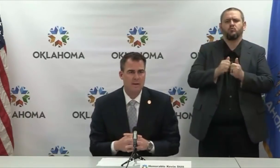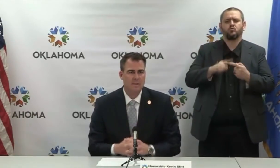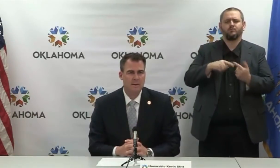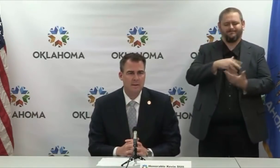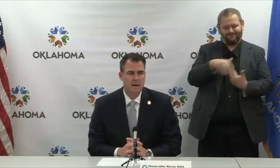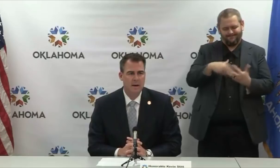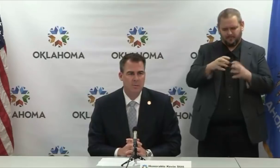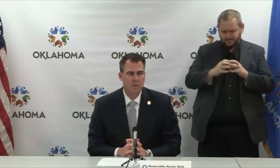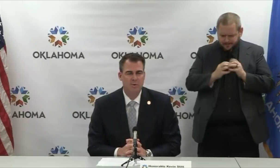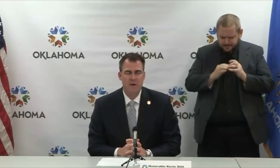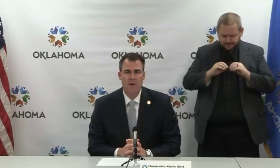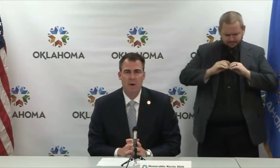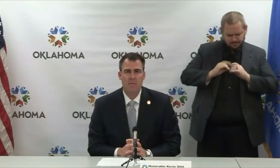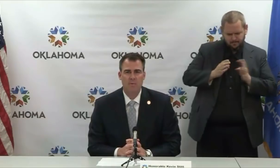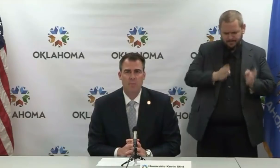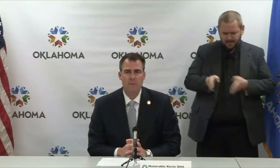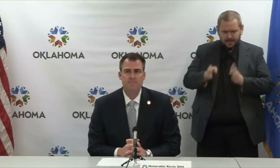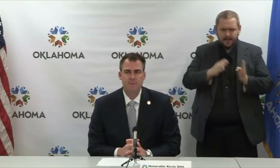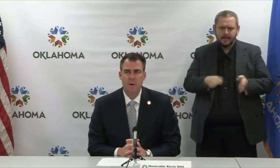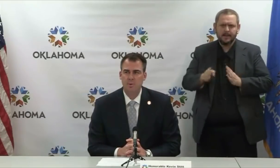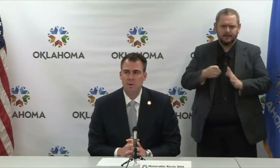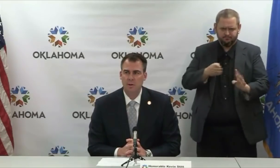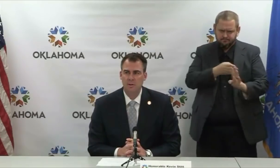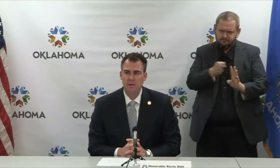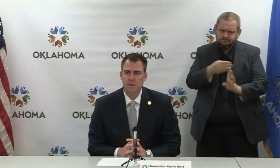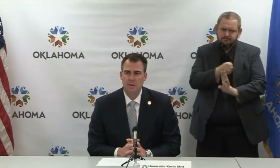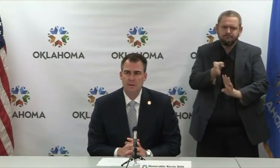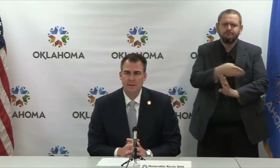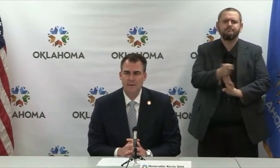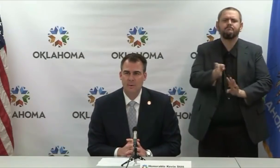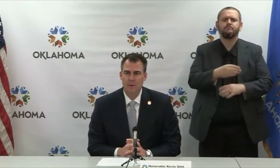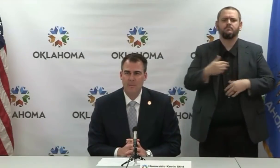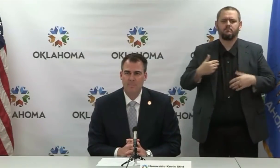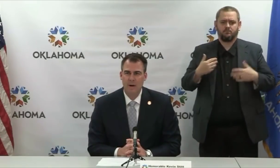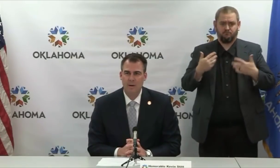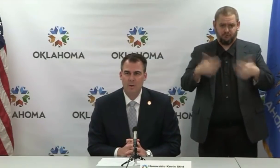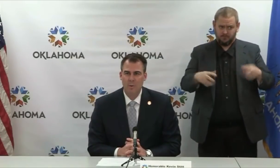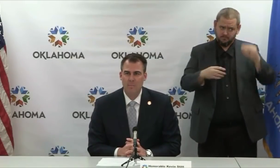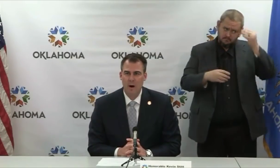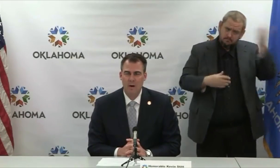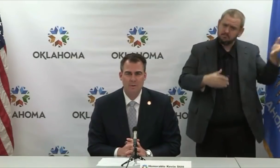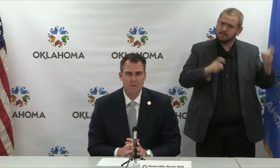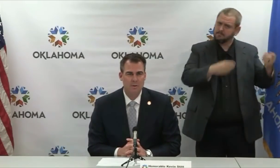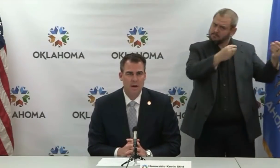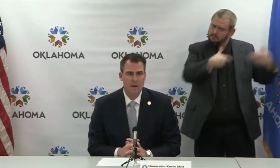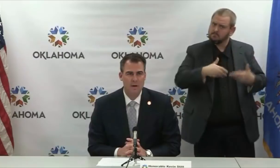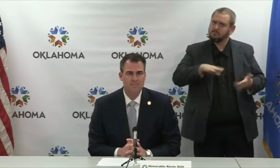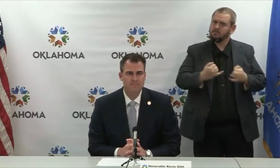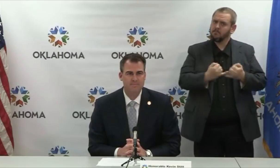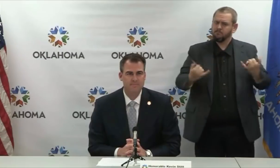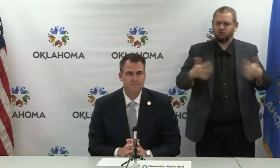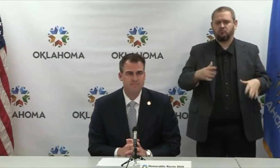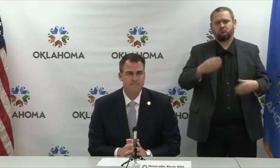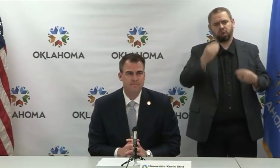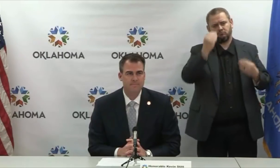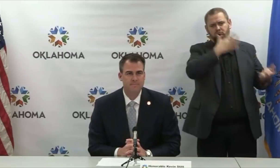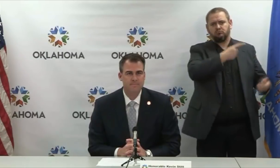that – with those final numbers for me. So I'm sure he's holed up doing what modelers do right now.